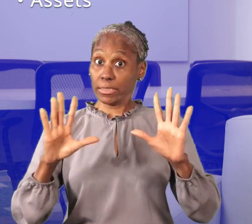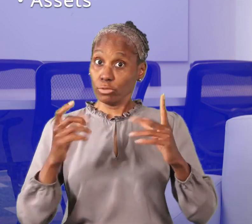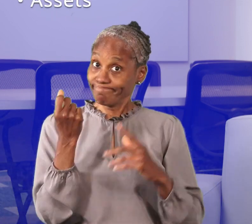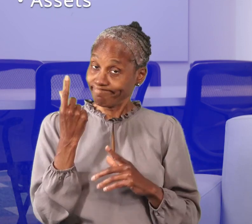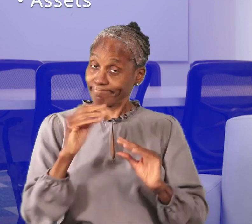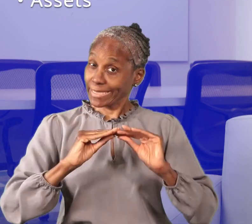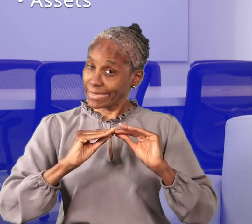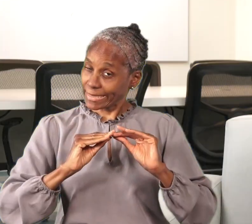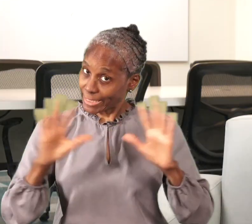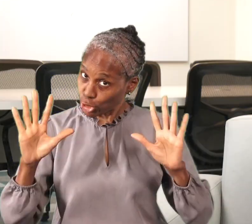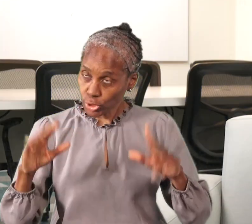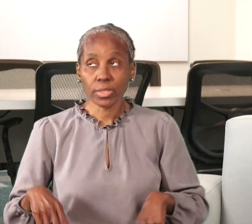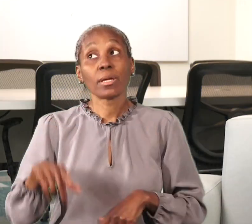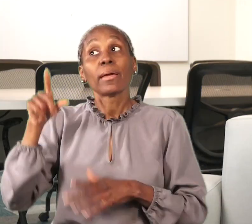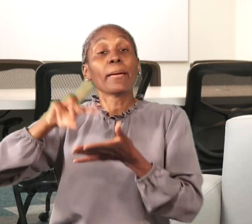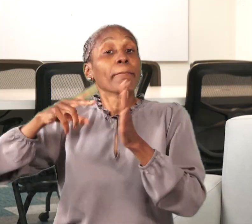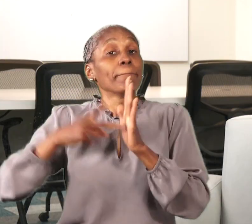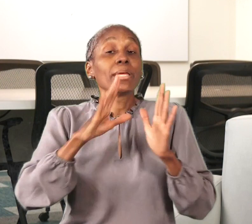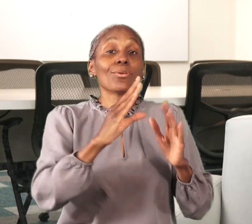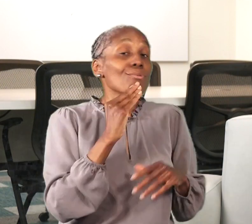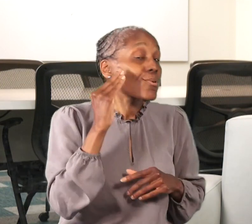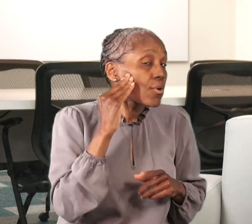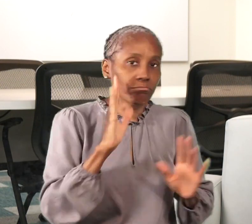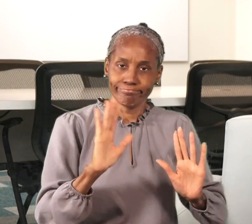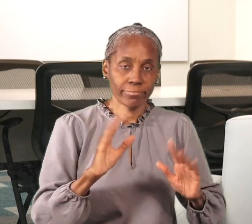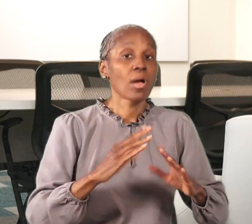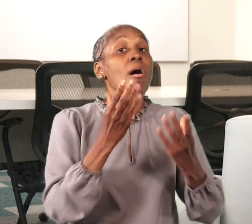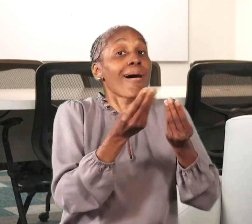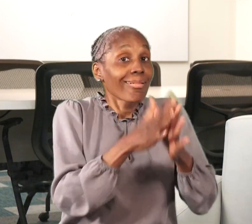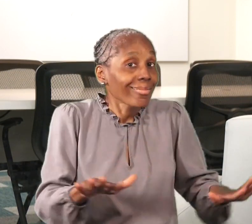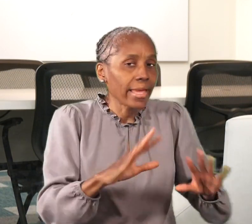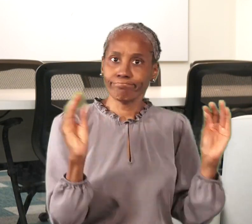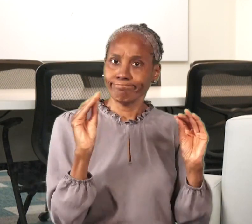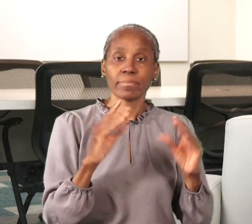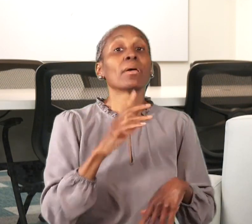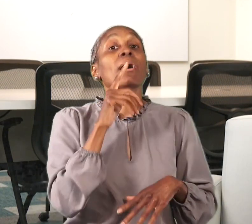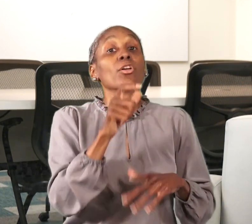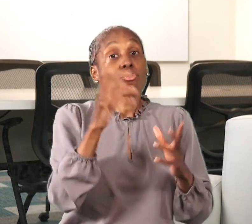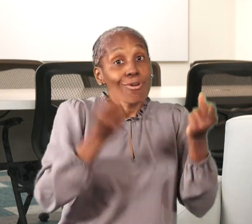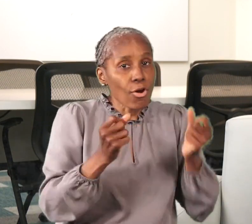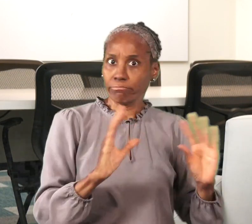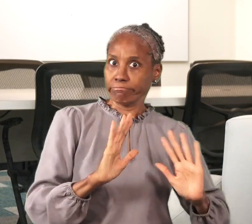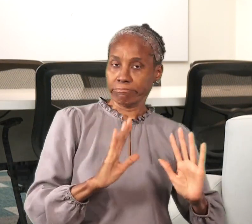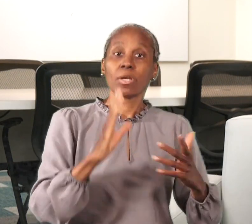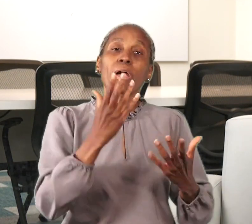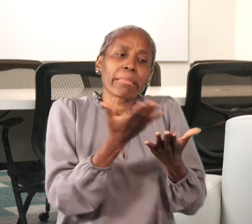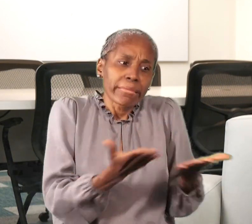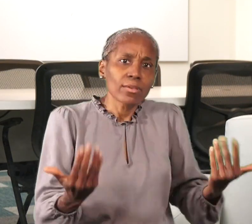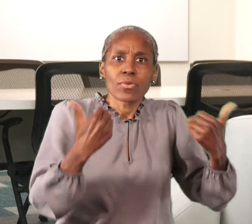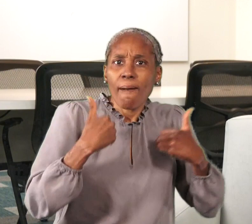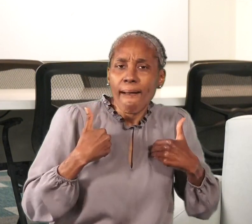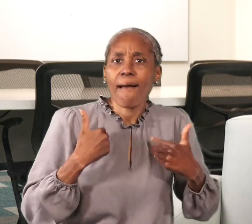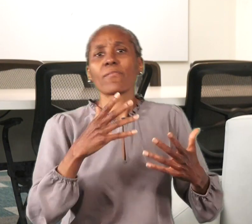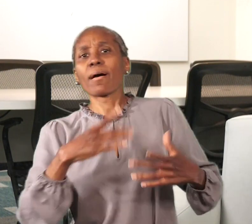things that you own. We want to make clear that you understand they do not count your home or any land that it's on.